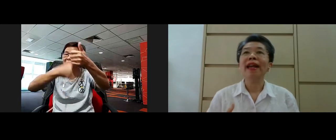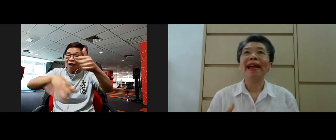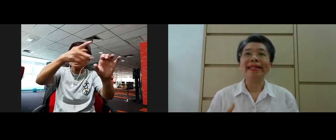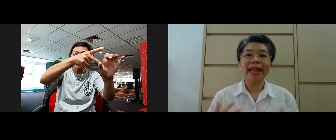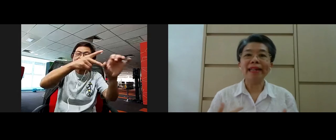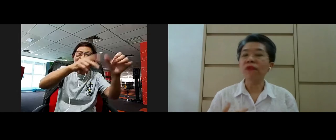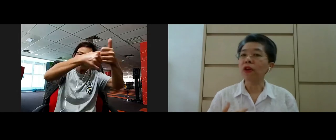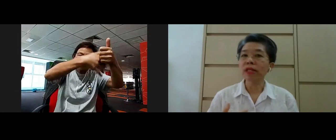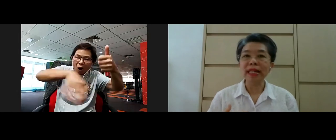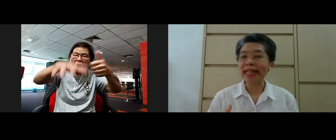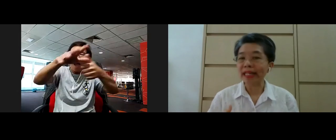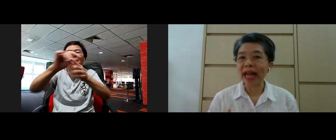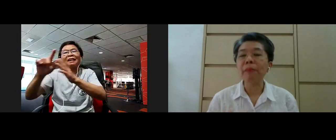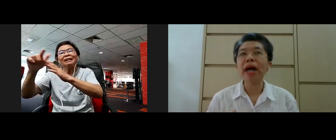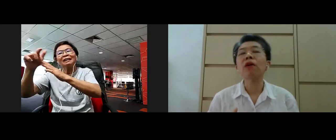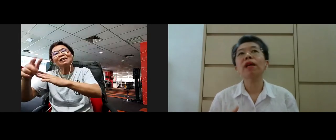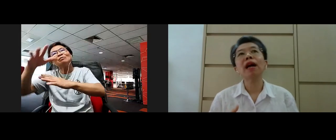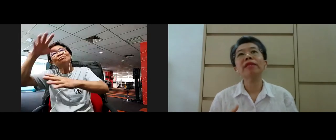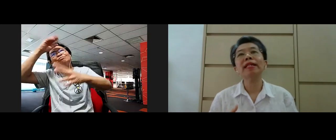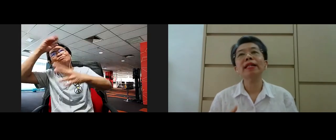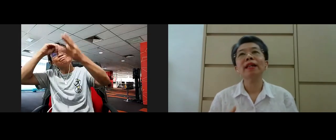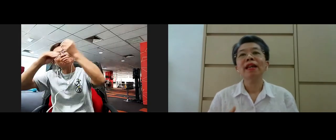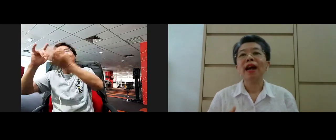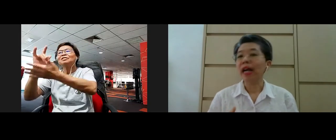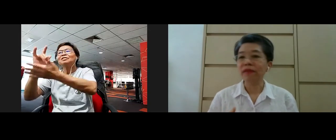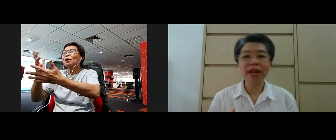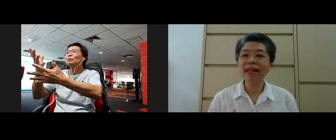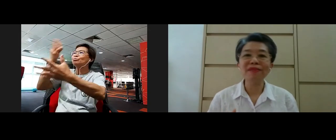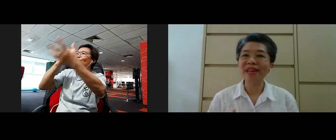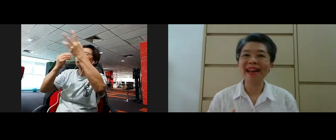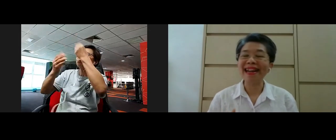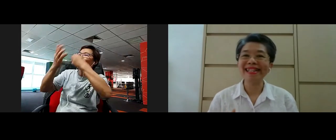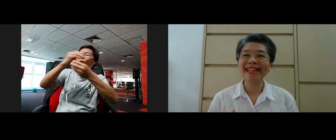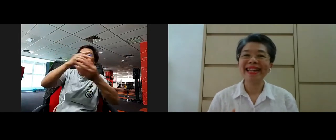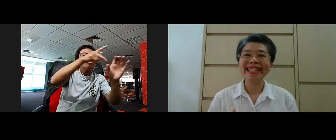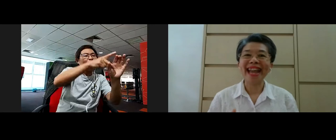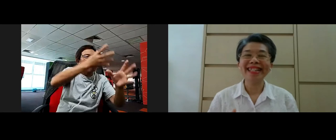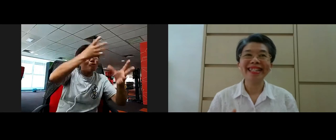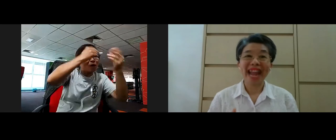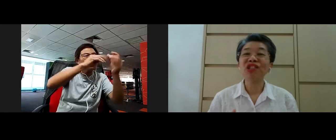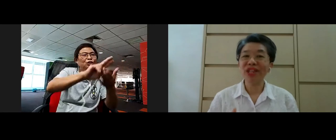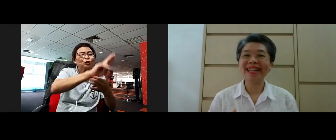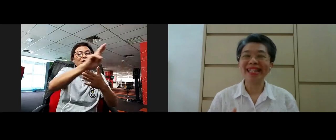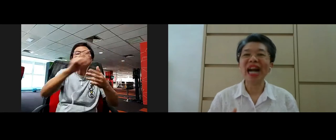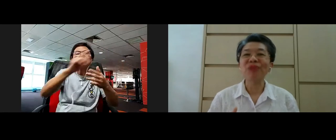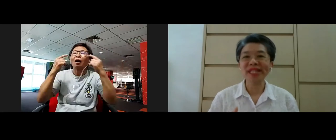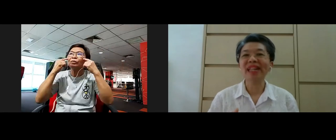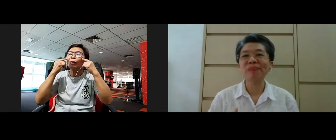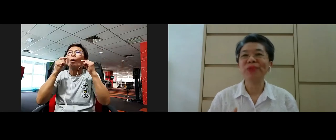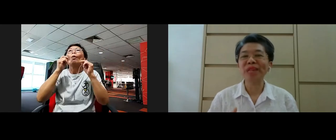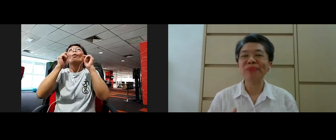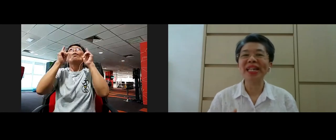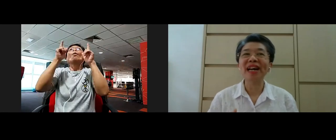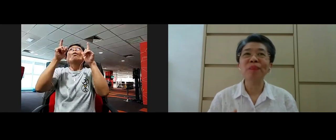and then, of course, learning Dhamma concurrently, I really realized that actually our